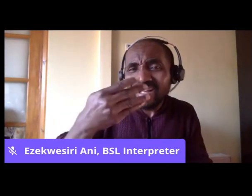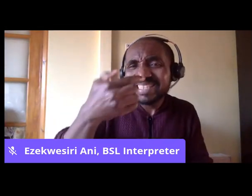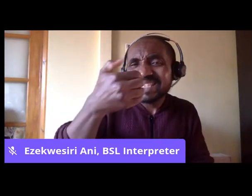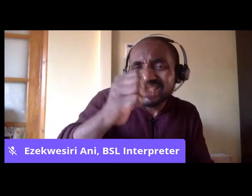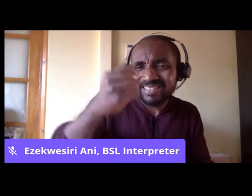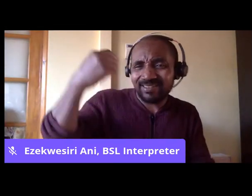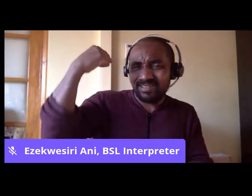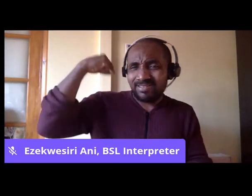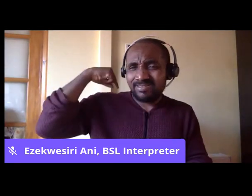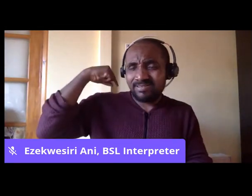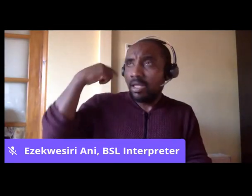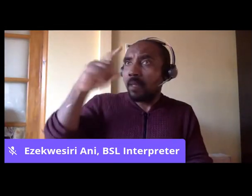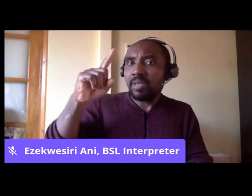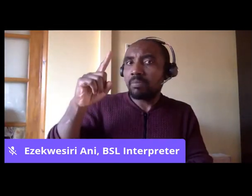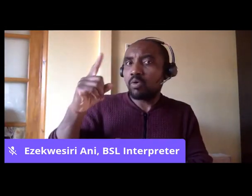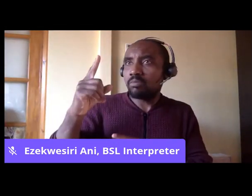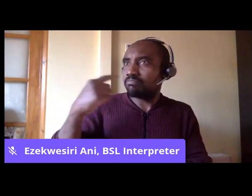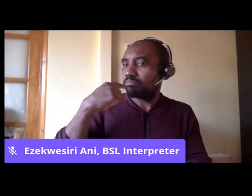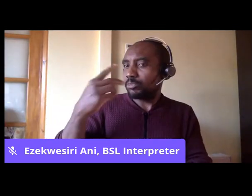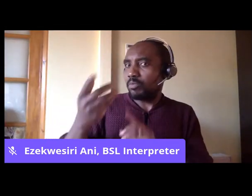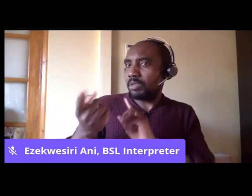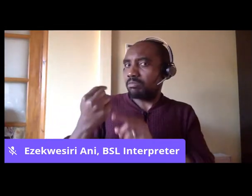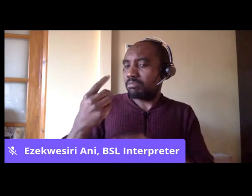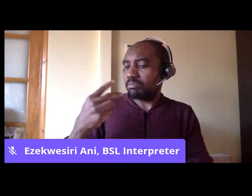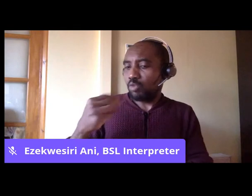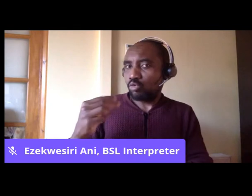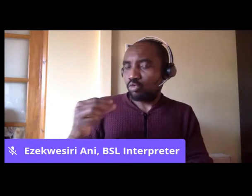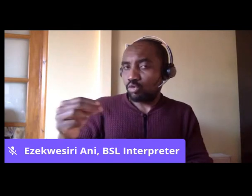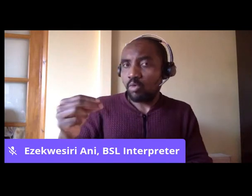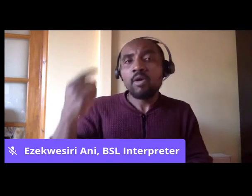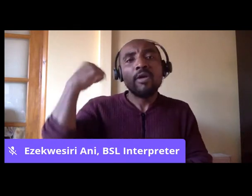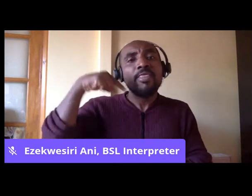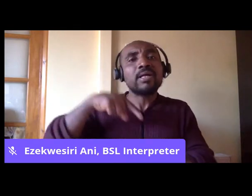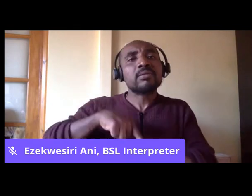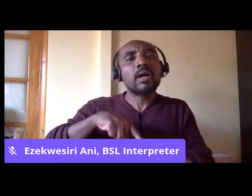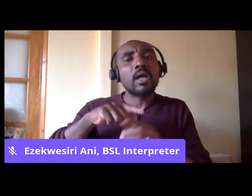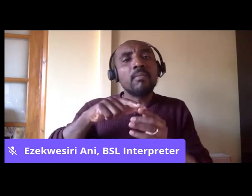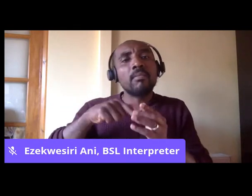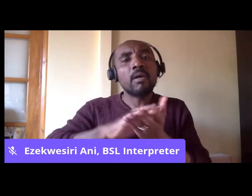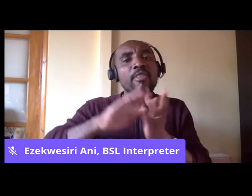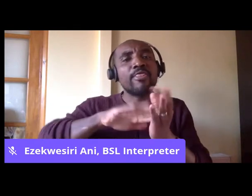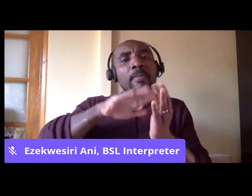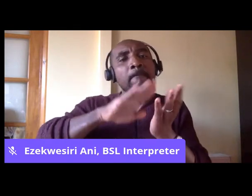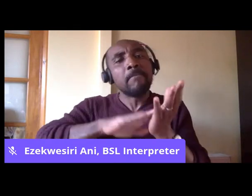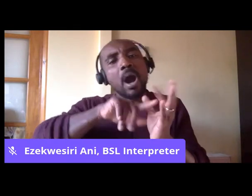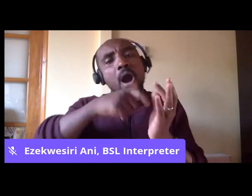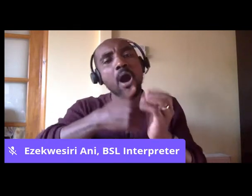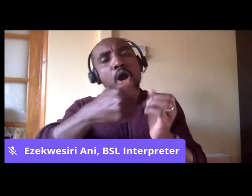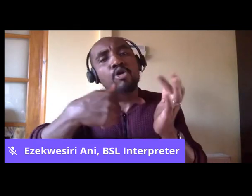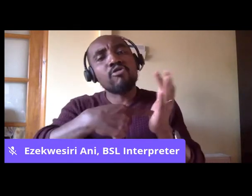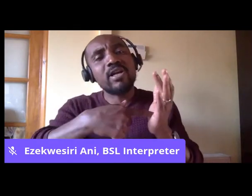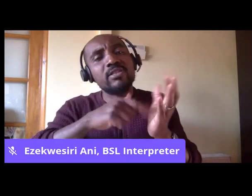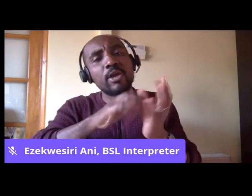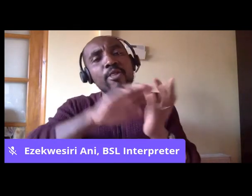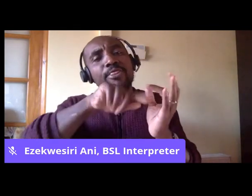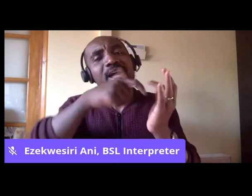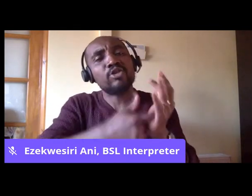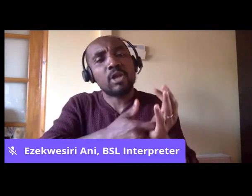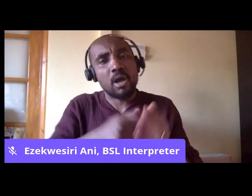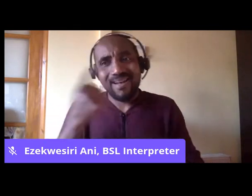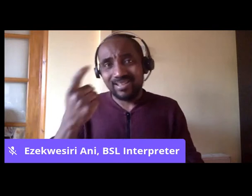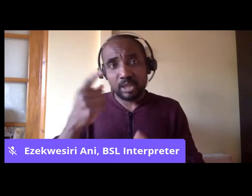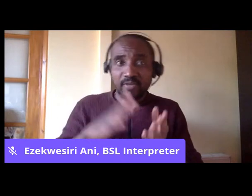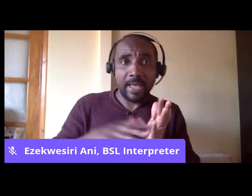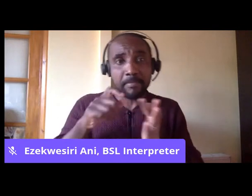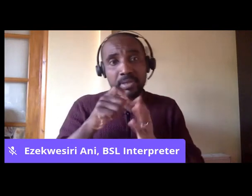didn't want me to document it. It was a time that Thatcher was bashing the trade unions, that most left-wing people in both the trade union movement